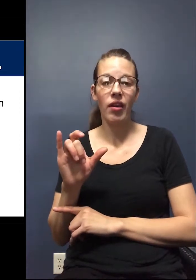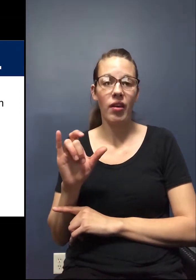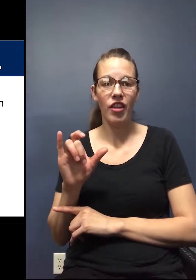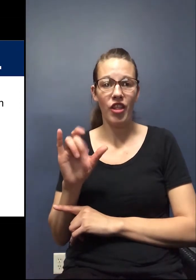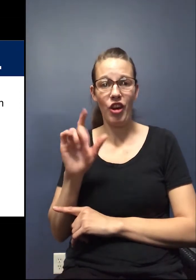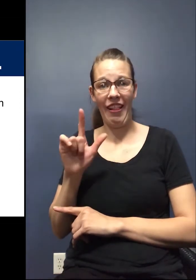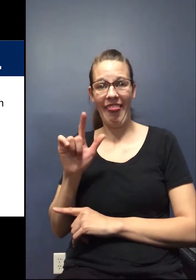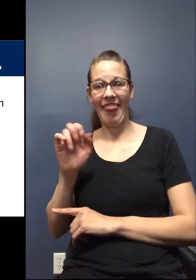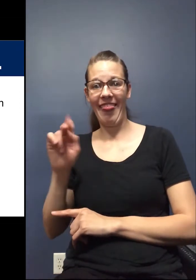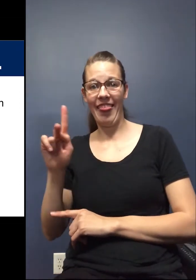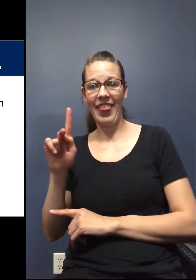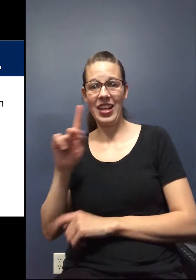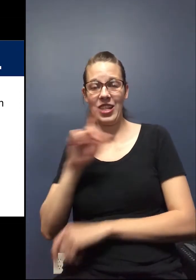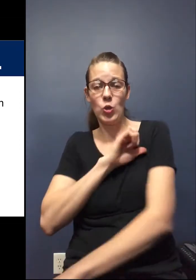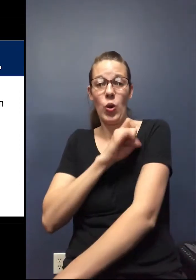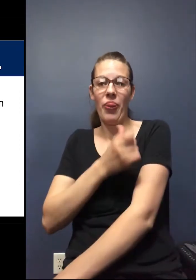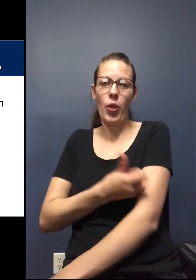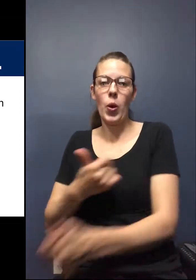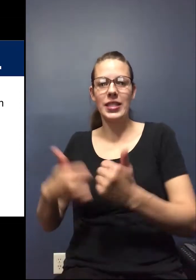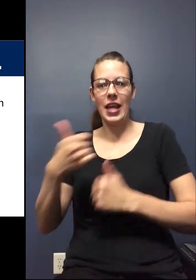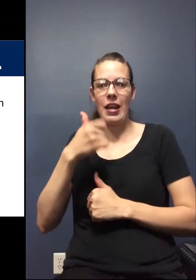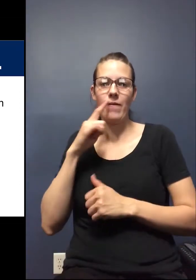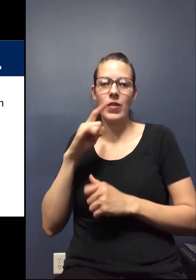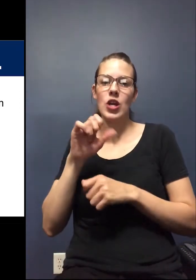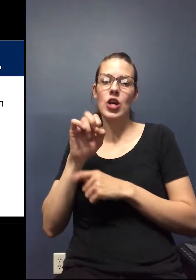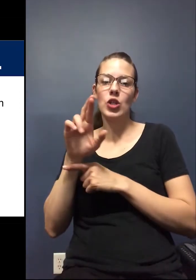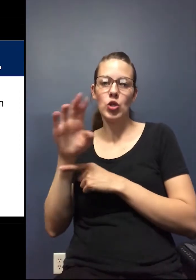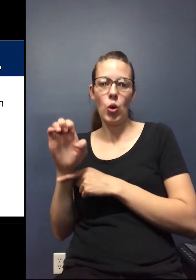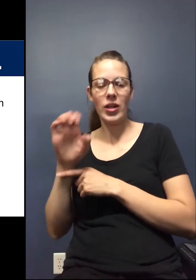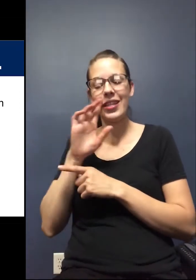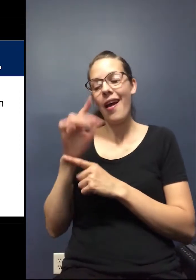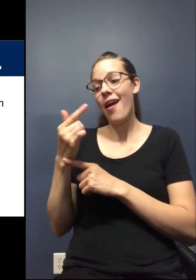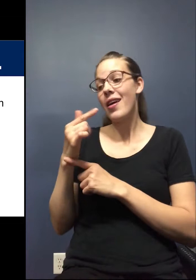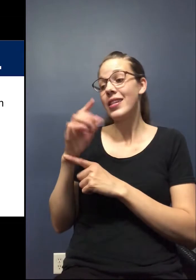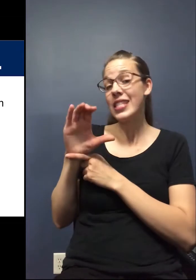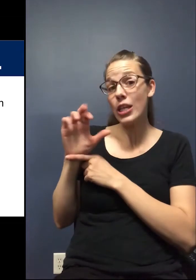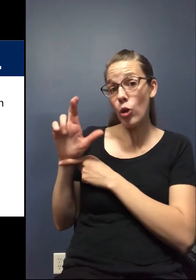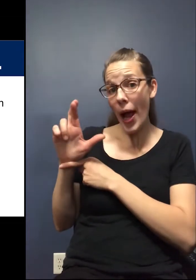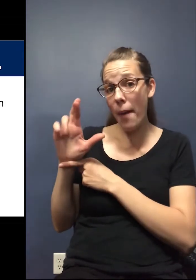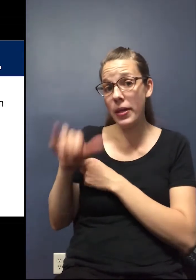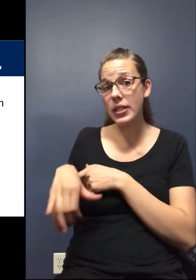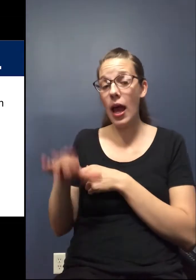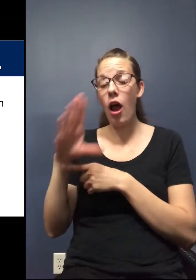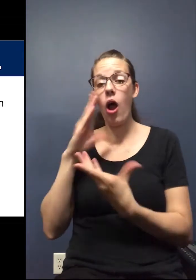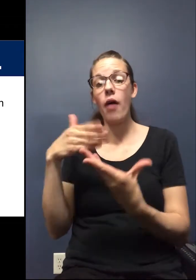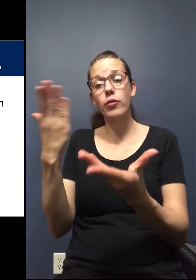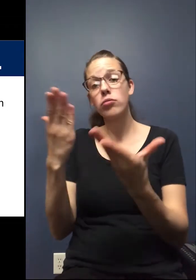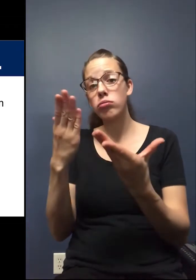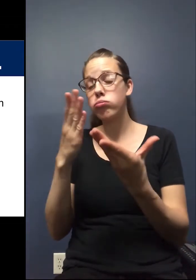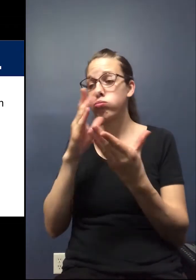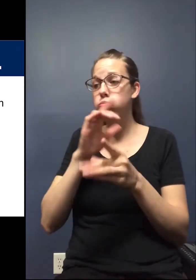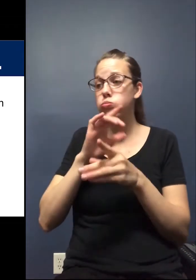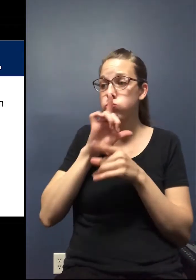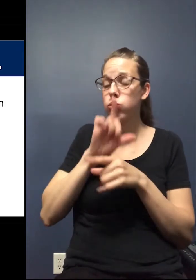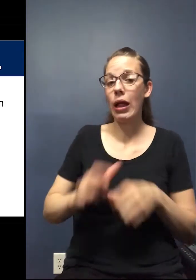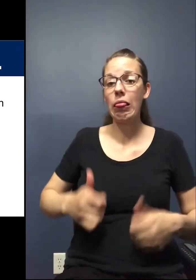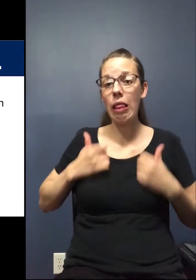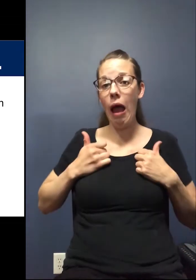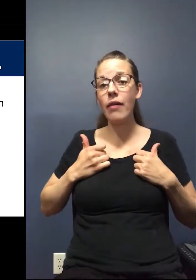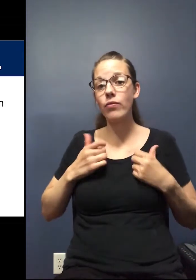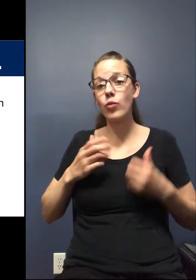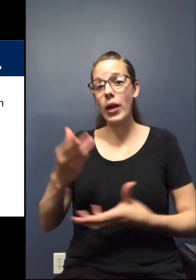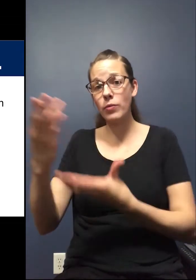links to authoritative sources. So, although the guide on the Cedar Rapids side offers practical recommendations,